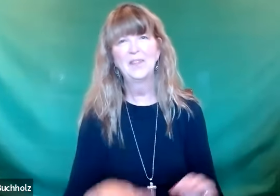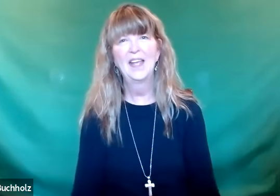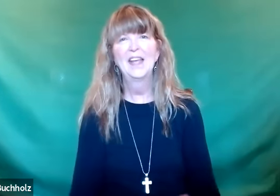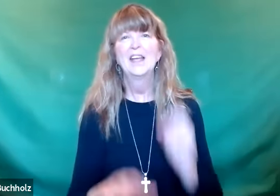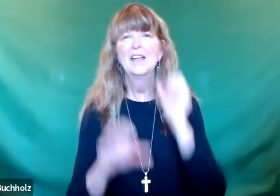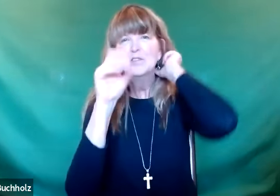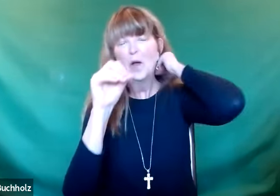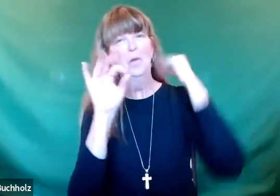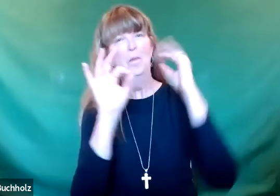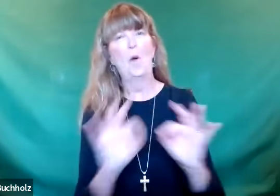So anyway,